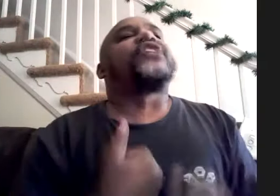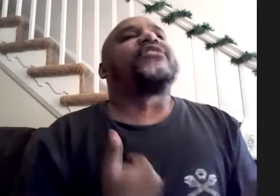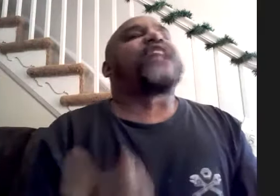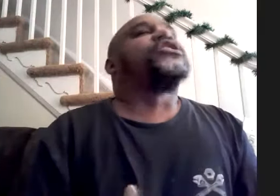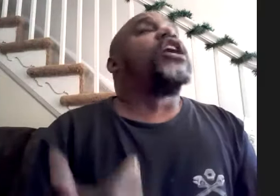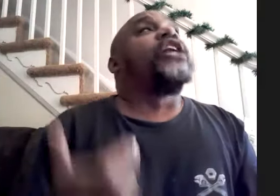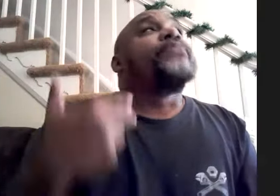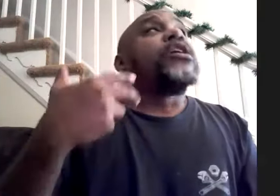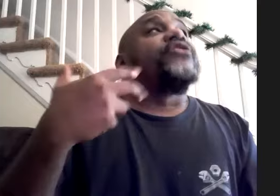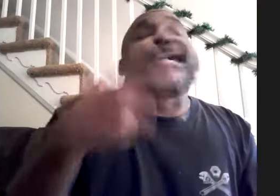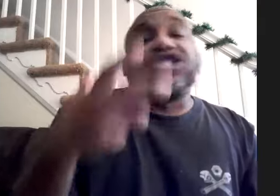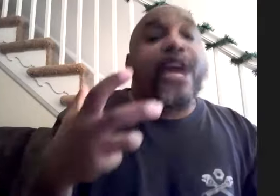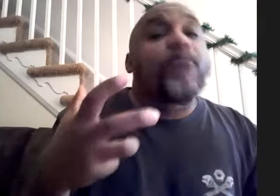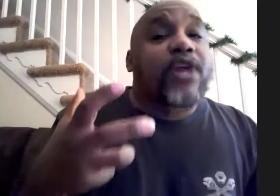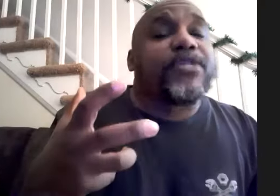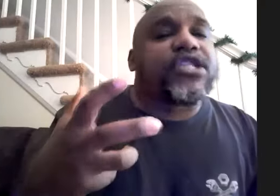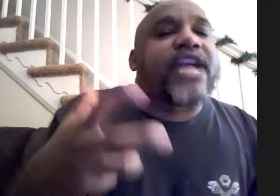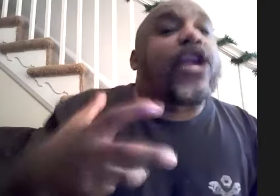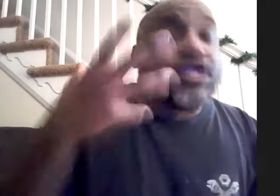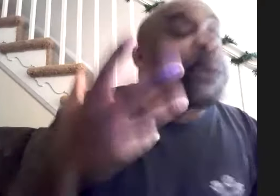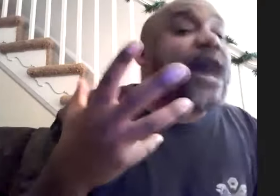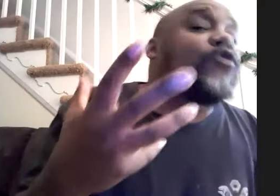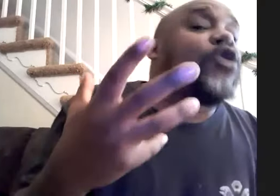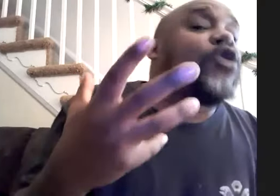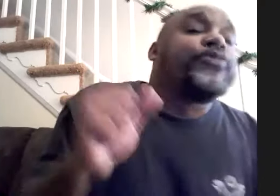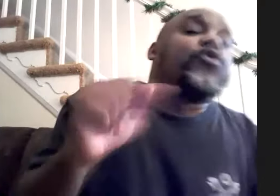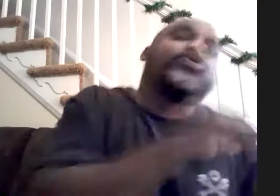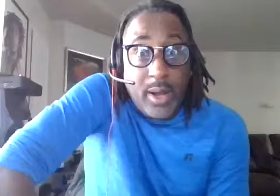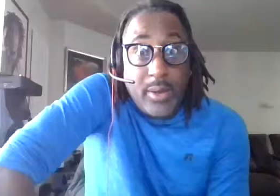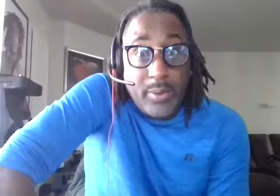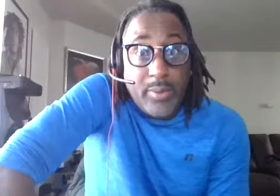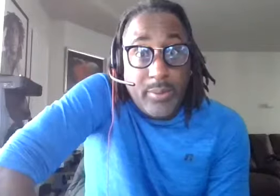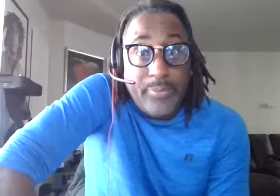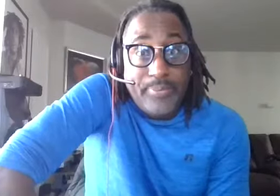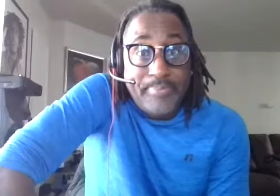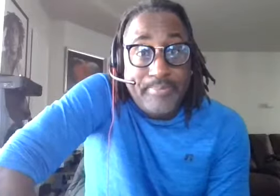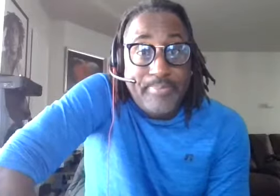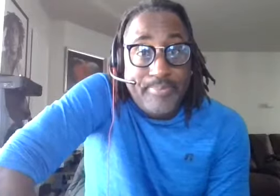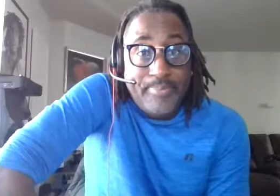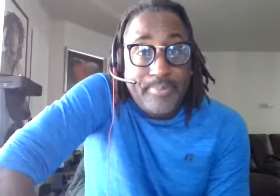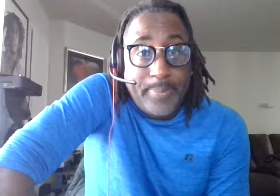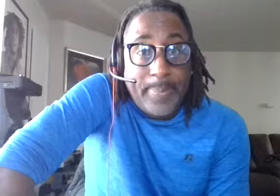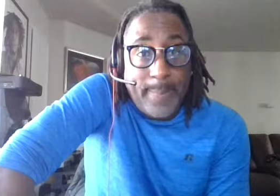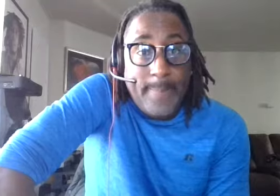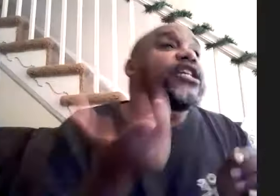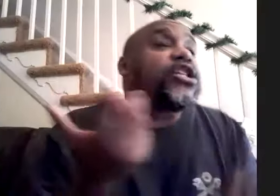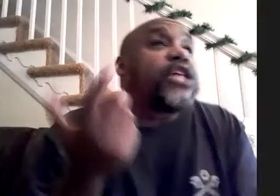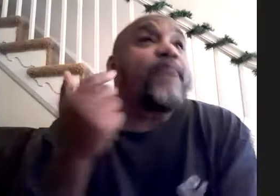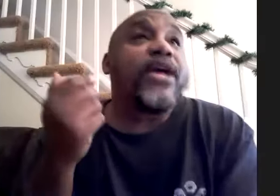i've actually done is i got to jam with greg bissonette on tobacco road which was just yeah because he did a clinic at bill's